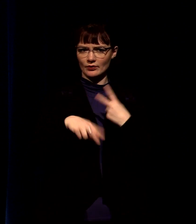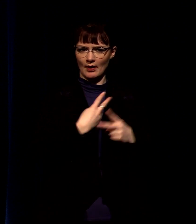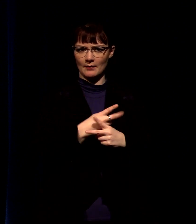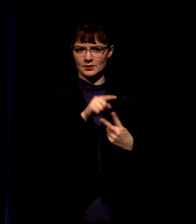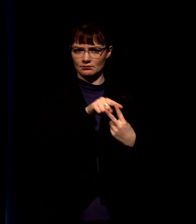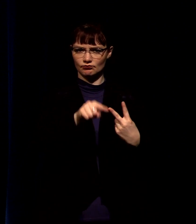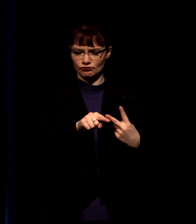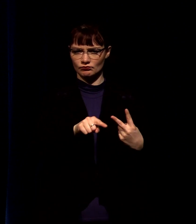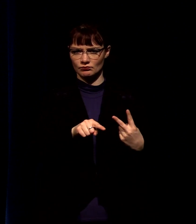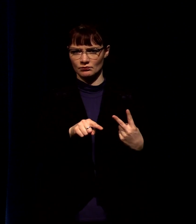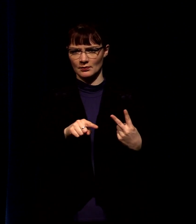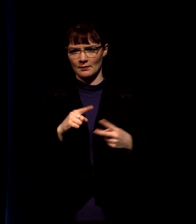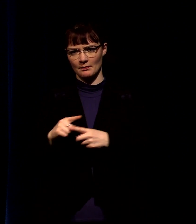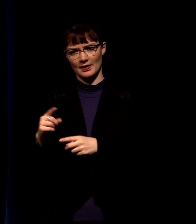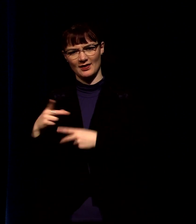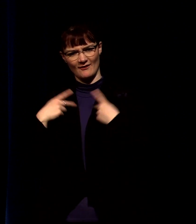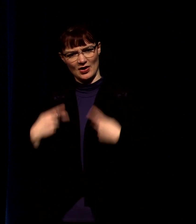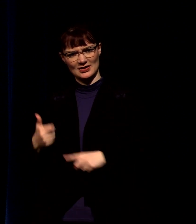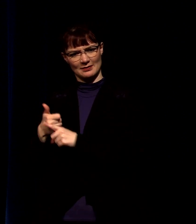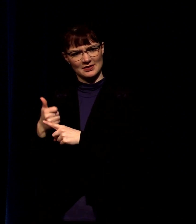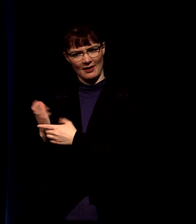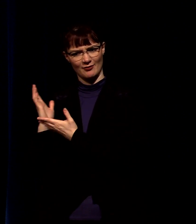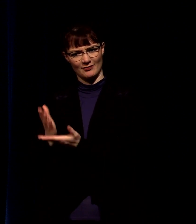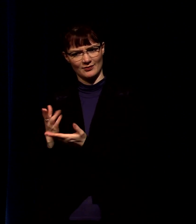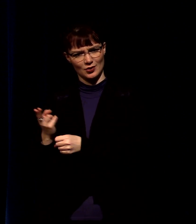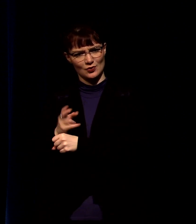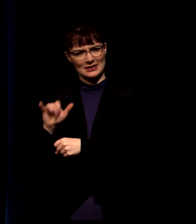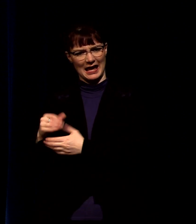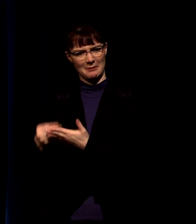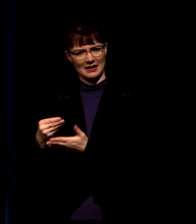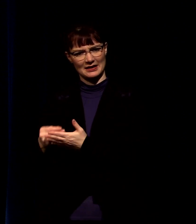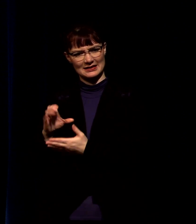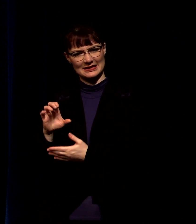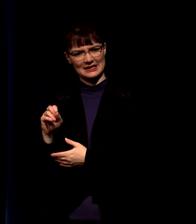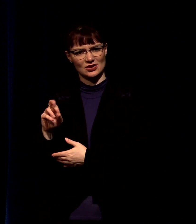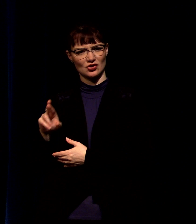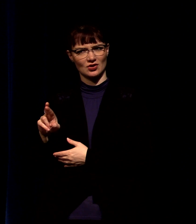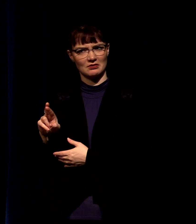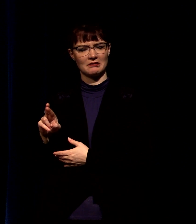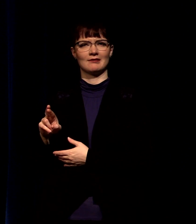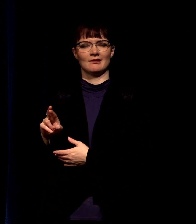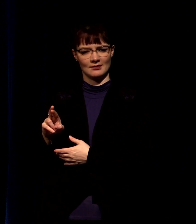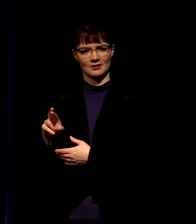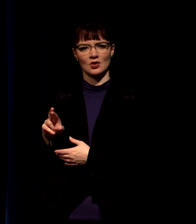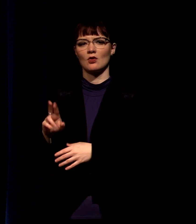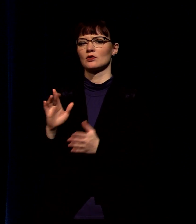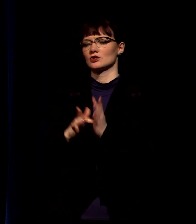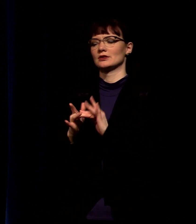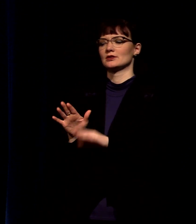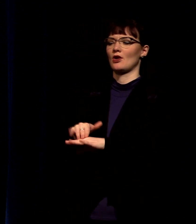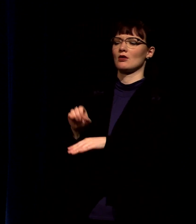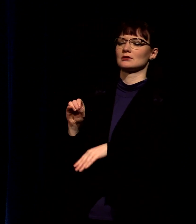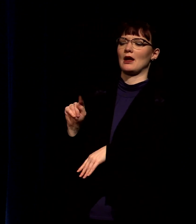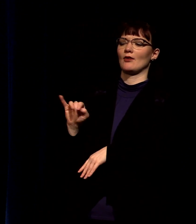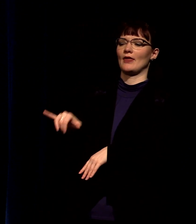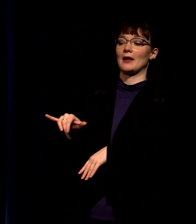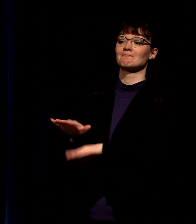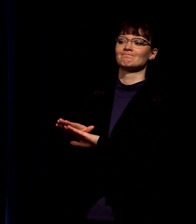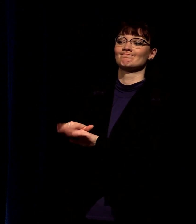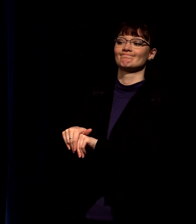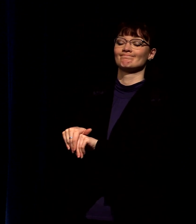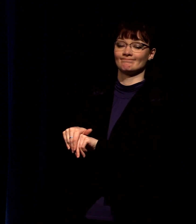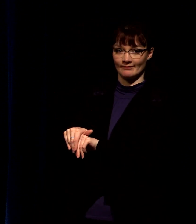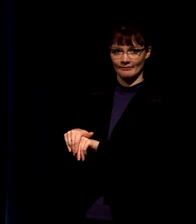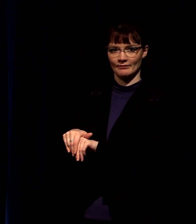but jesus is calling out their hypocrisy but he also there's another subtle detail that we see here because the